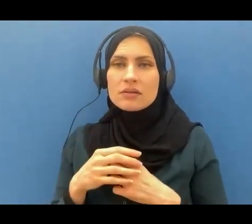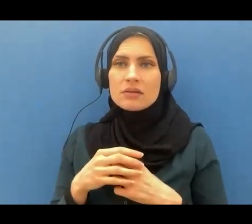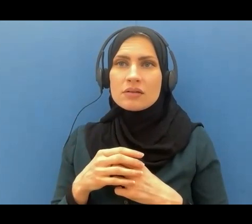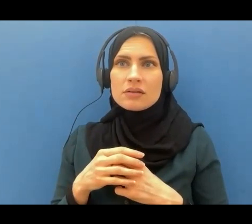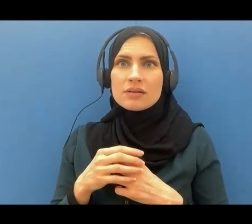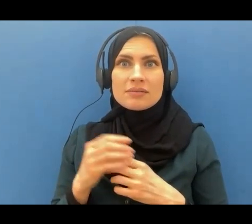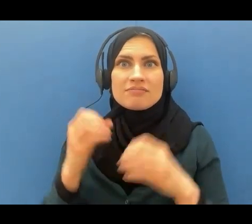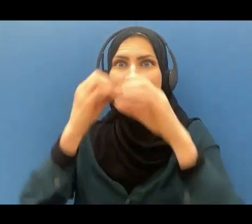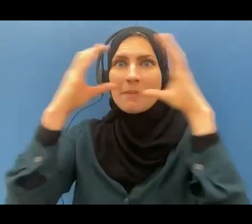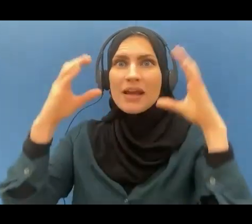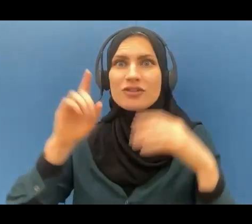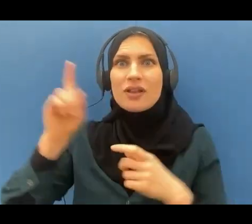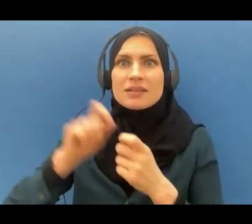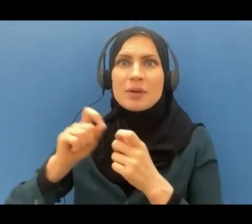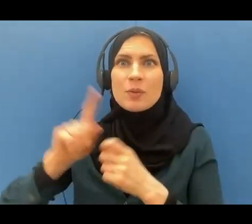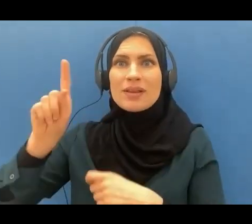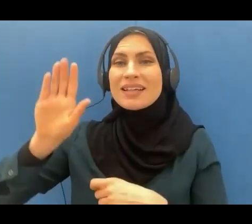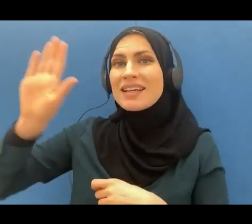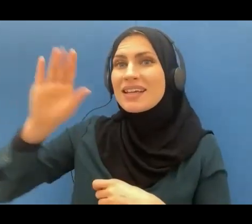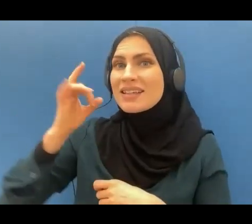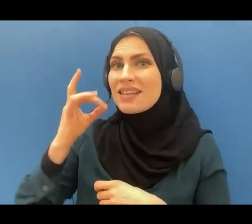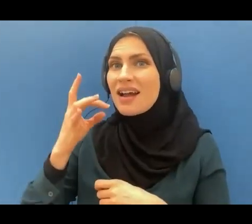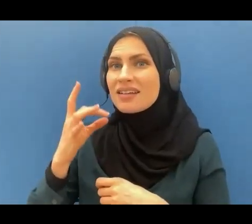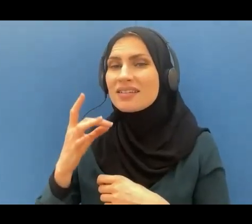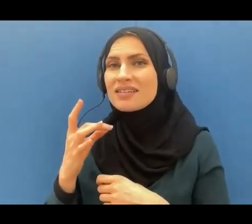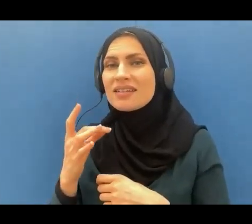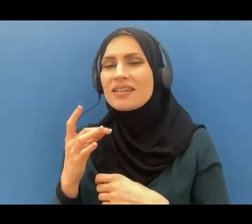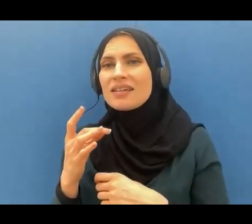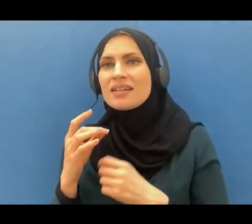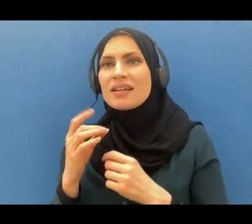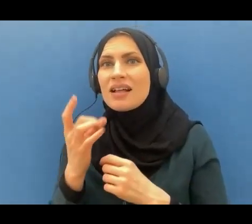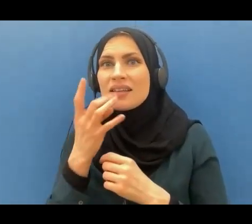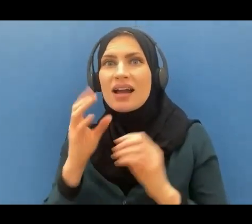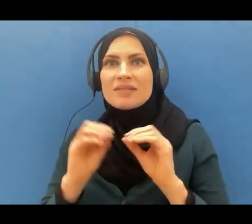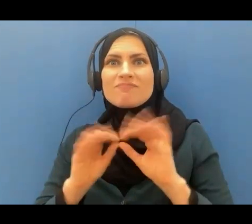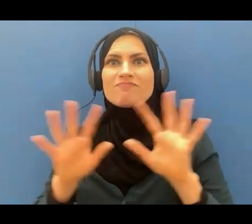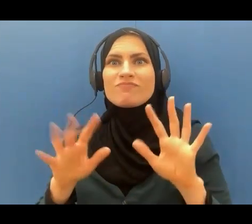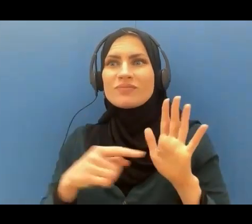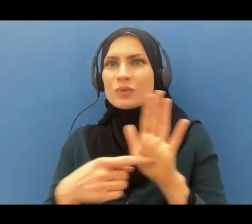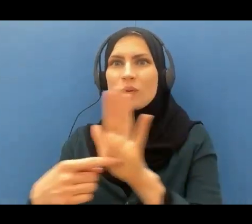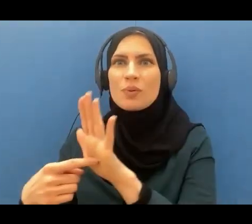when it is displayed on the entire earth